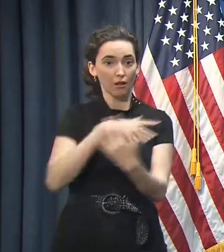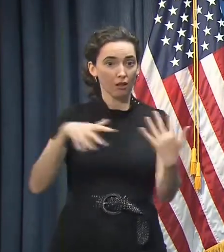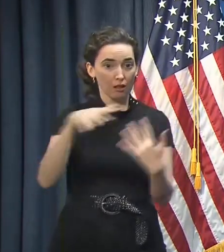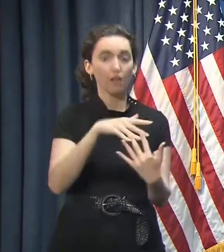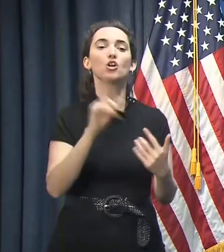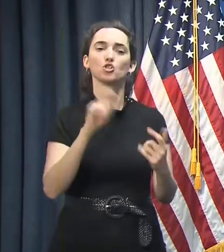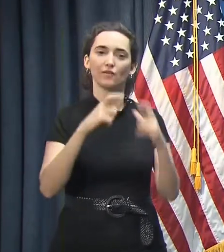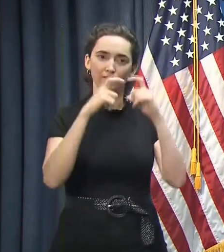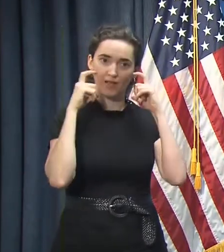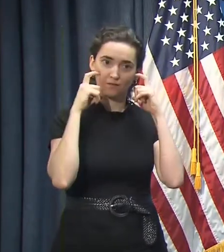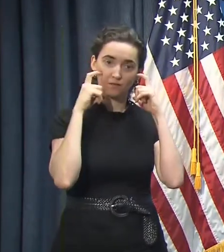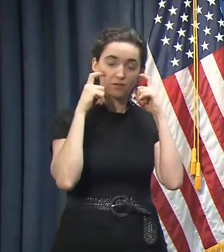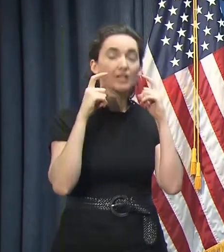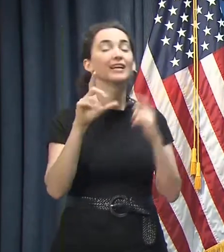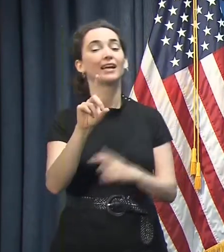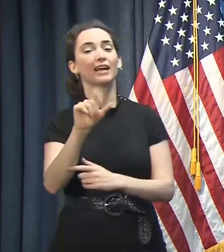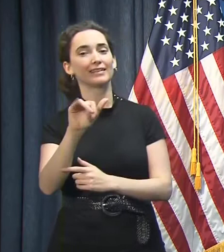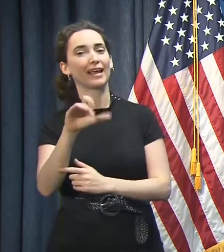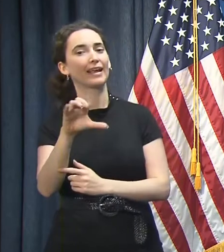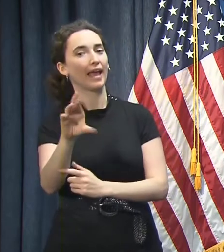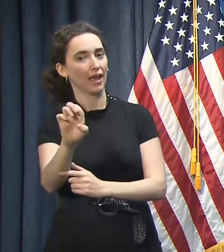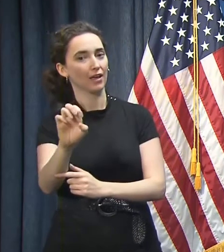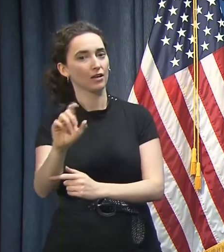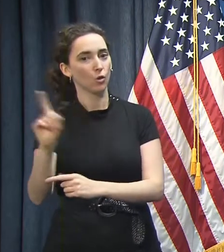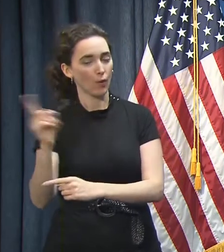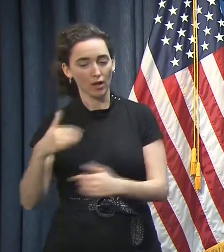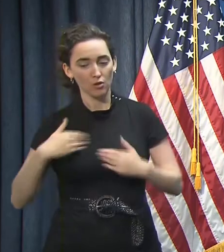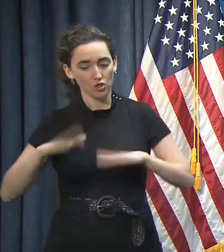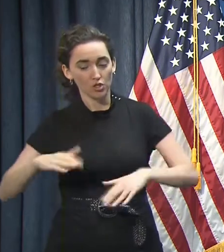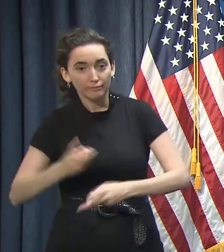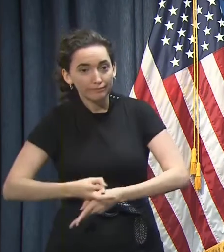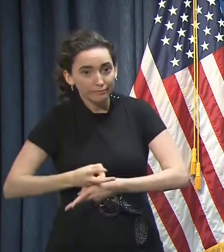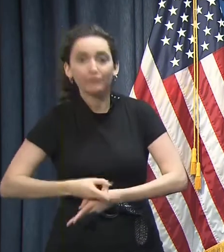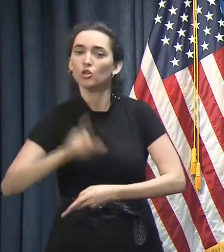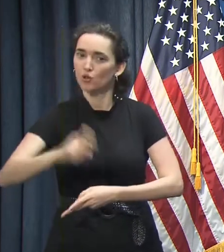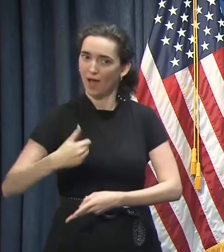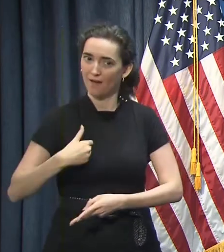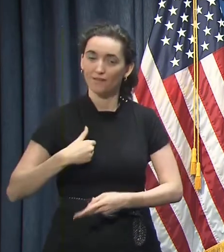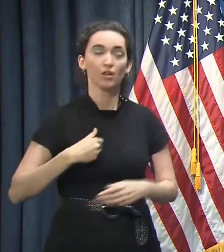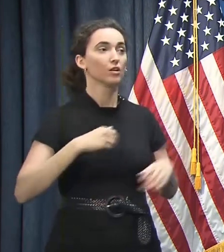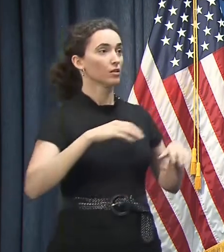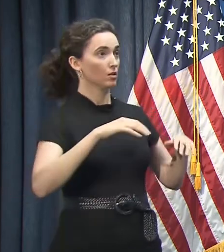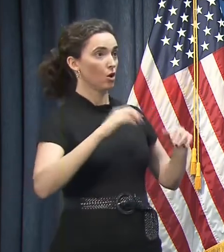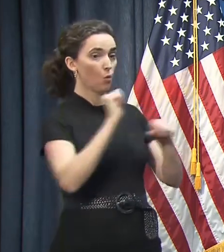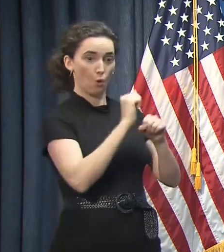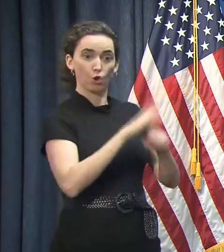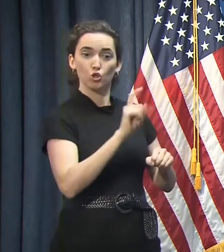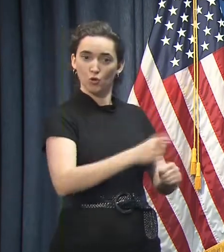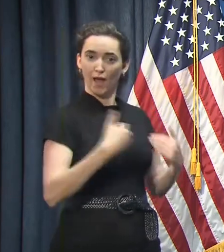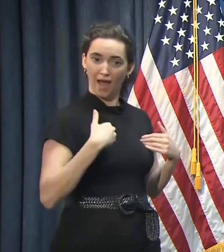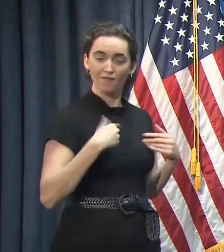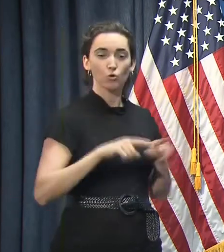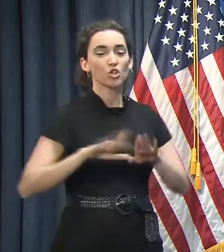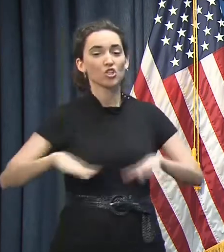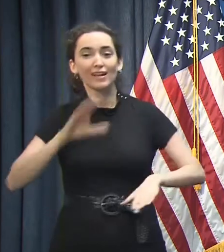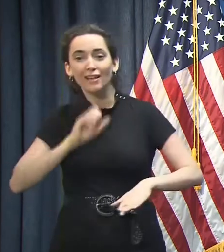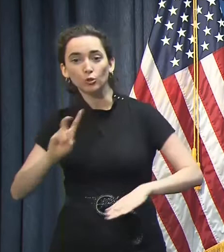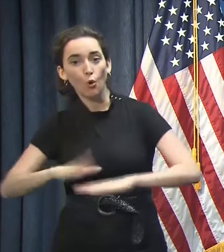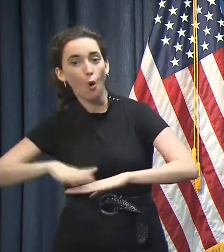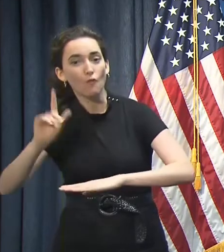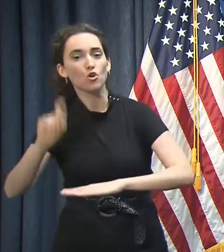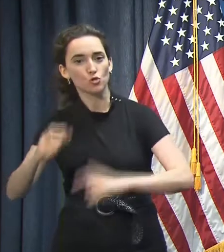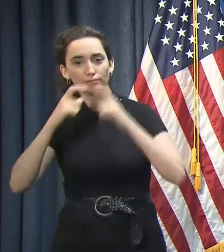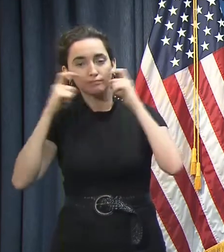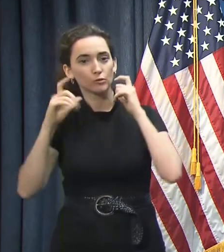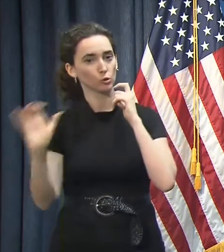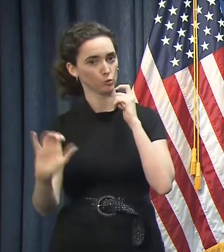include daycare settings, and it applies to the workers and to the children who are over two years old. And I'm going